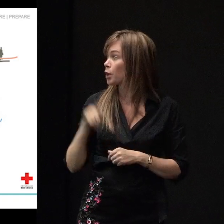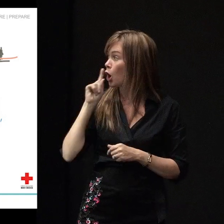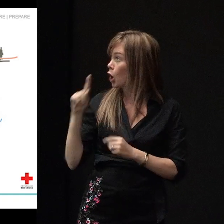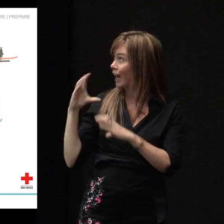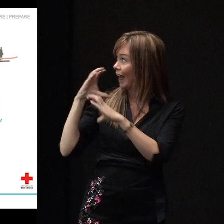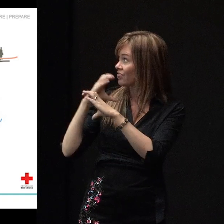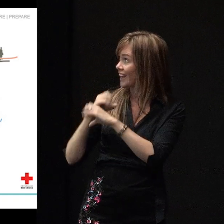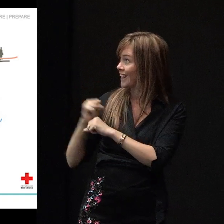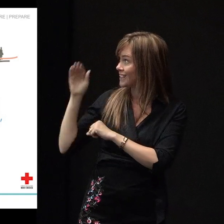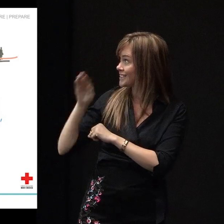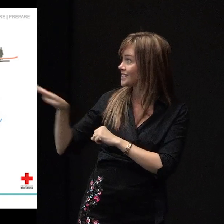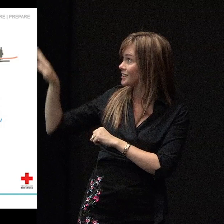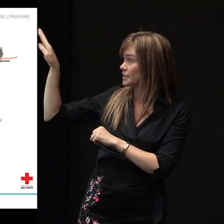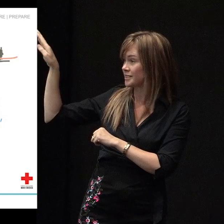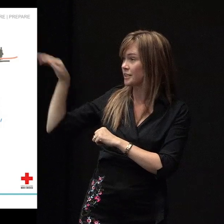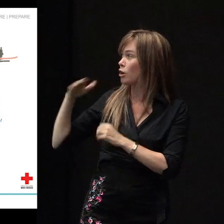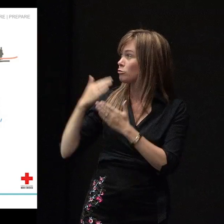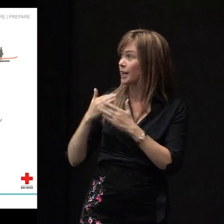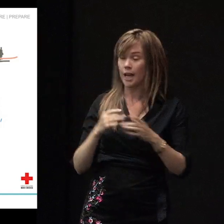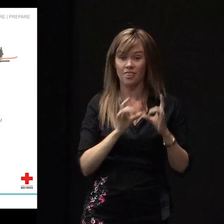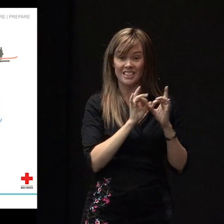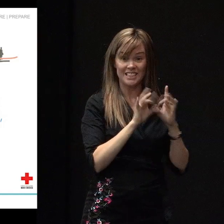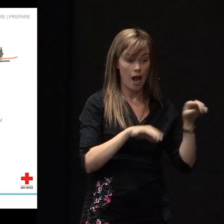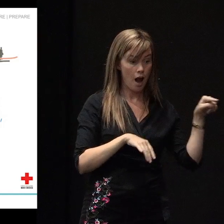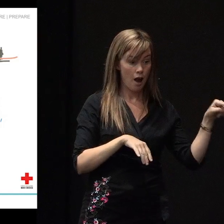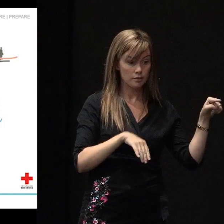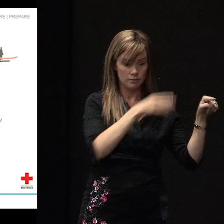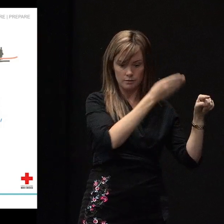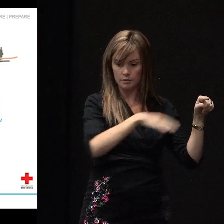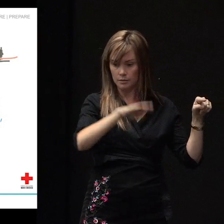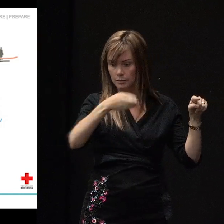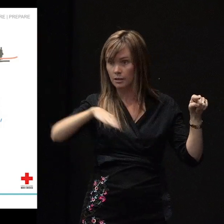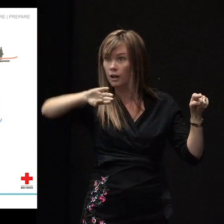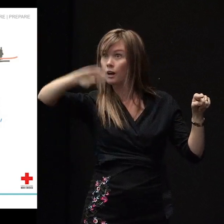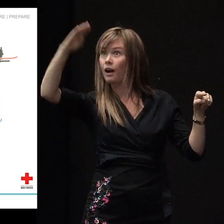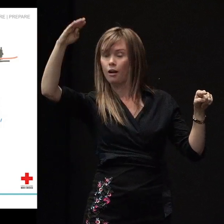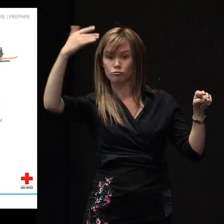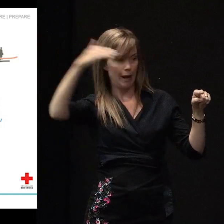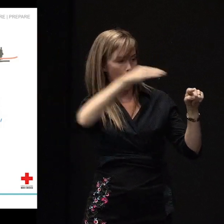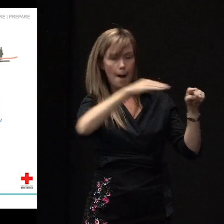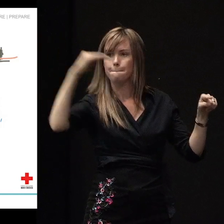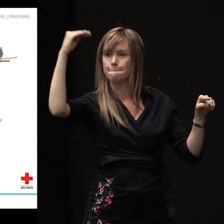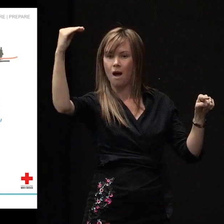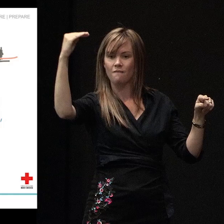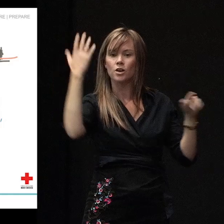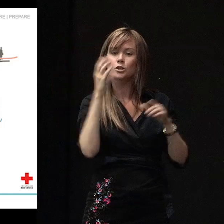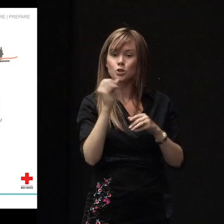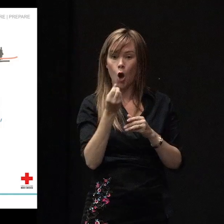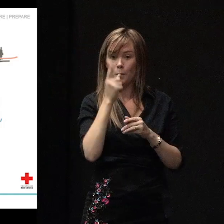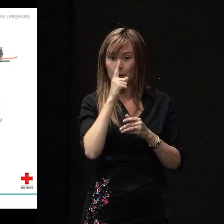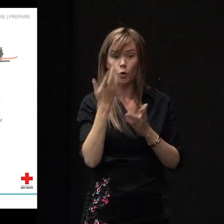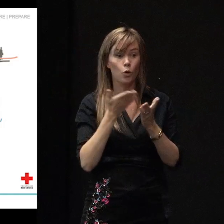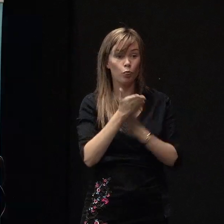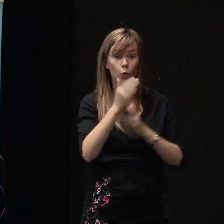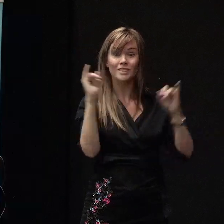point on that graph, it's above the beginning point. So, while we're in the thick of it, it's very hard to see. People who have come out the other end from